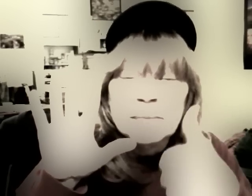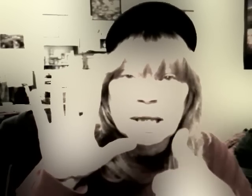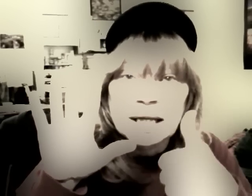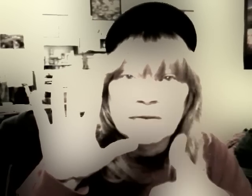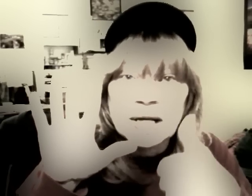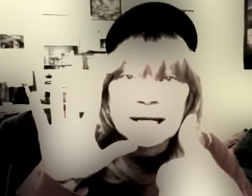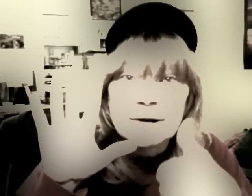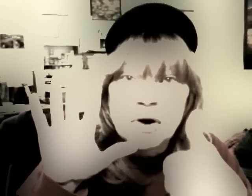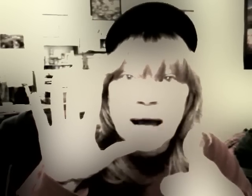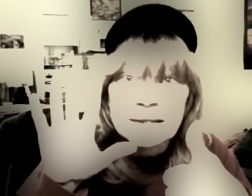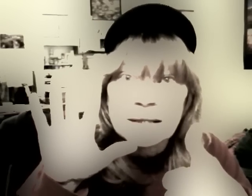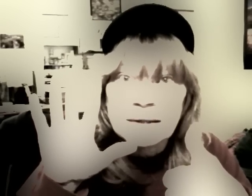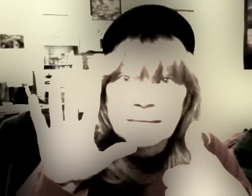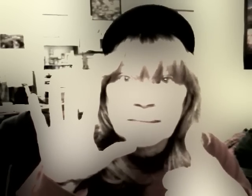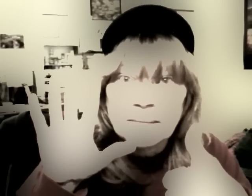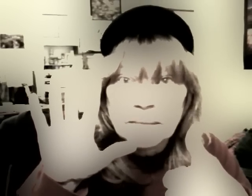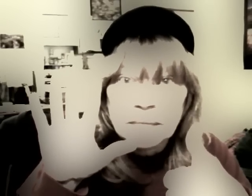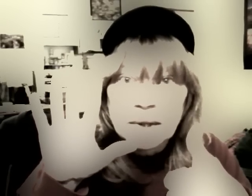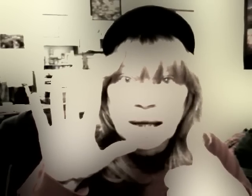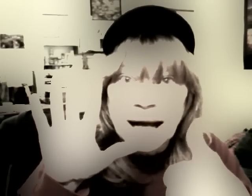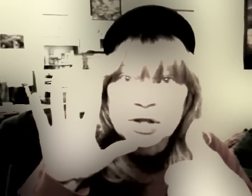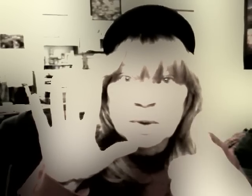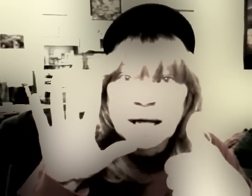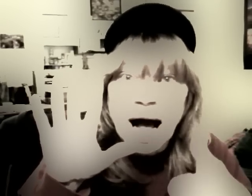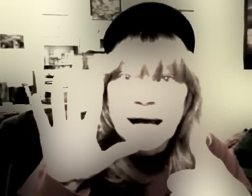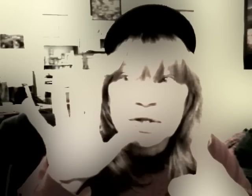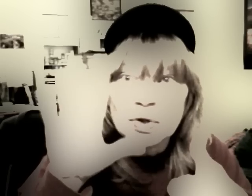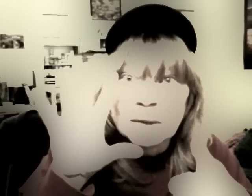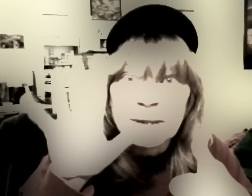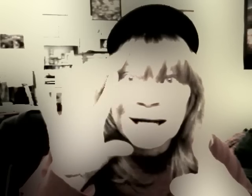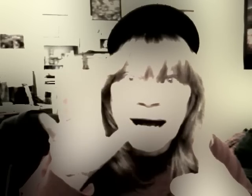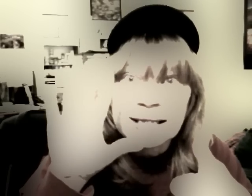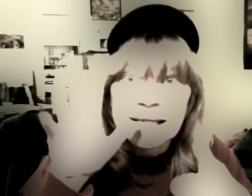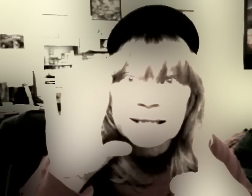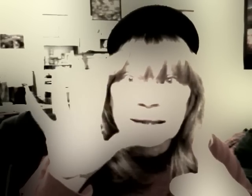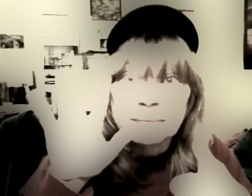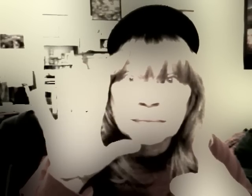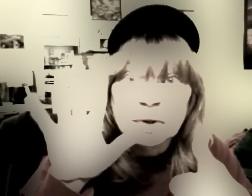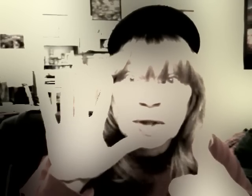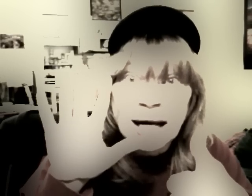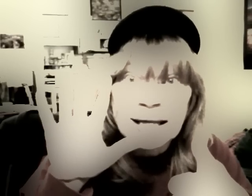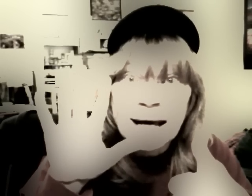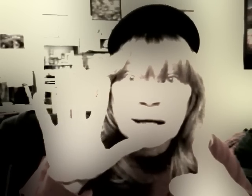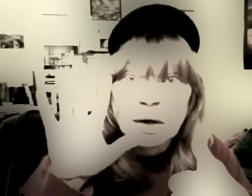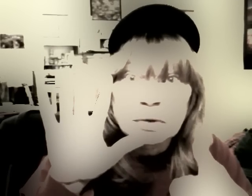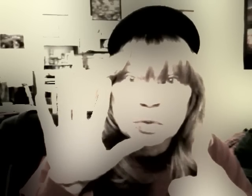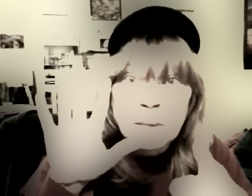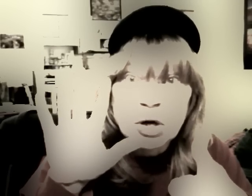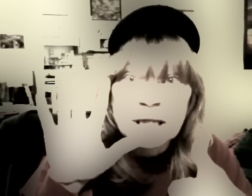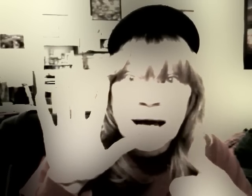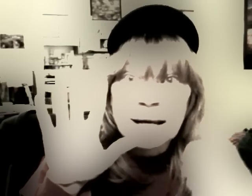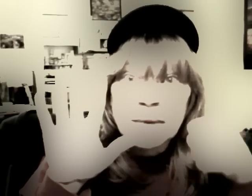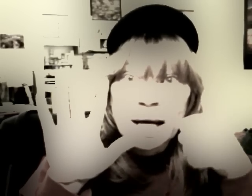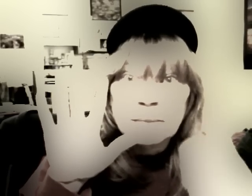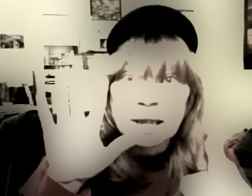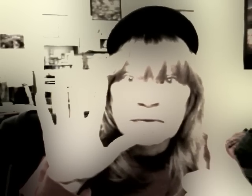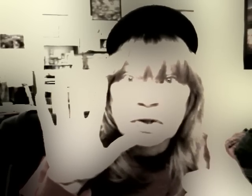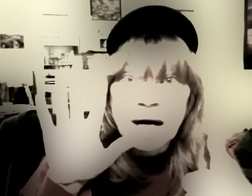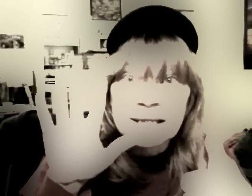Believing in Christ. Got you in the God, so you can be in God's system. You got that? One more time. Believe in Christ. That